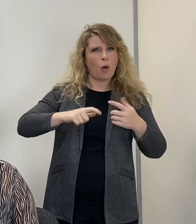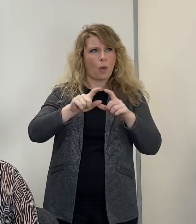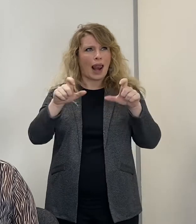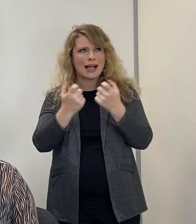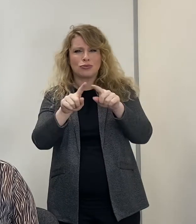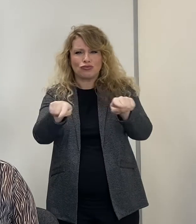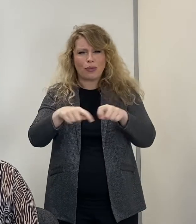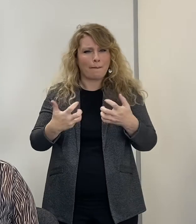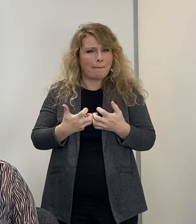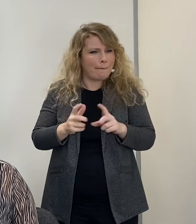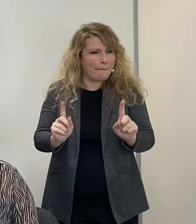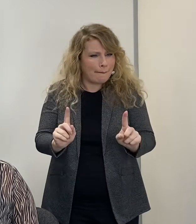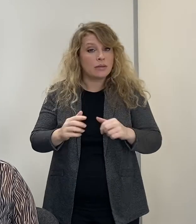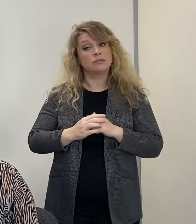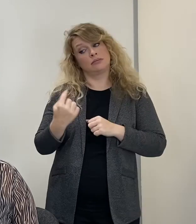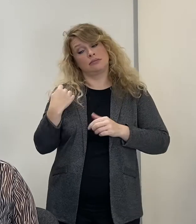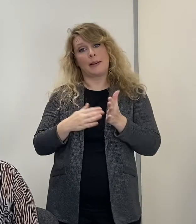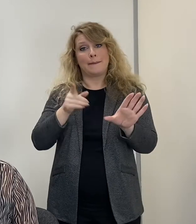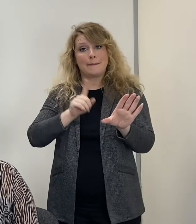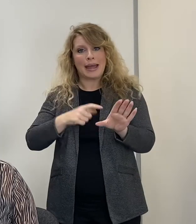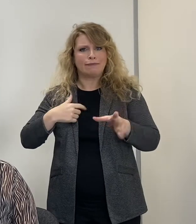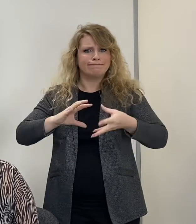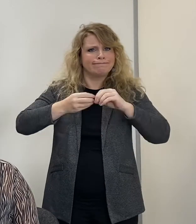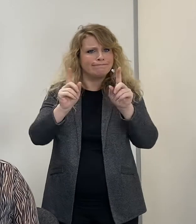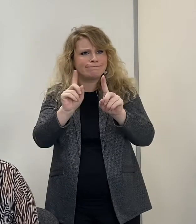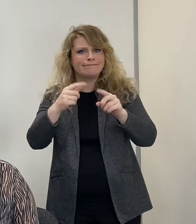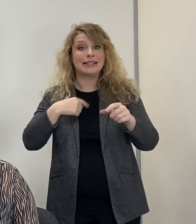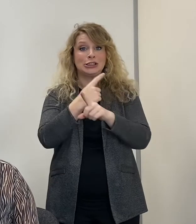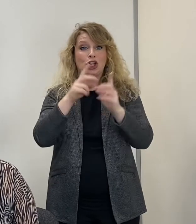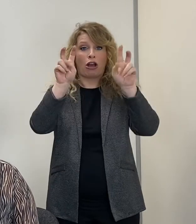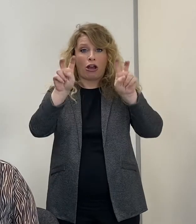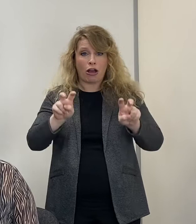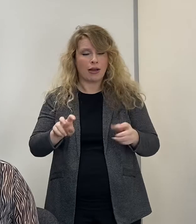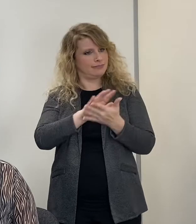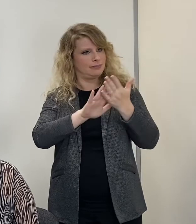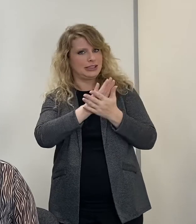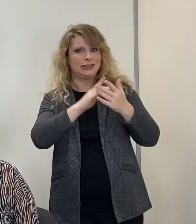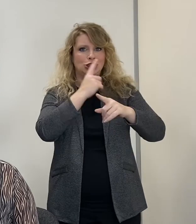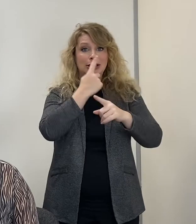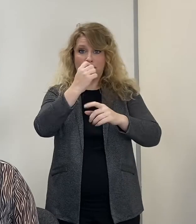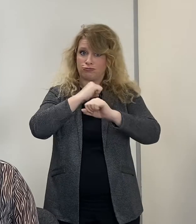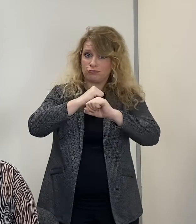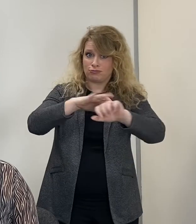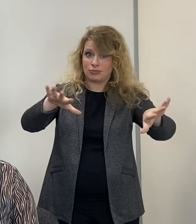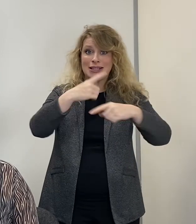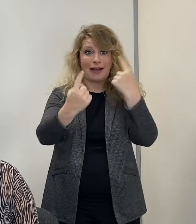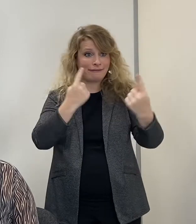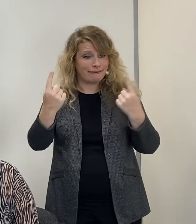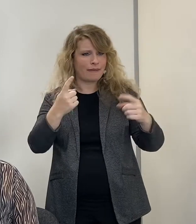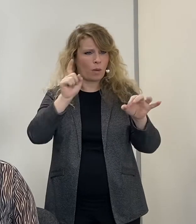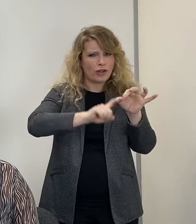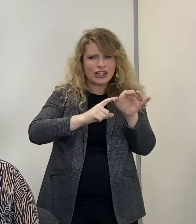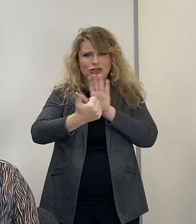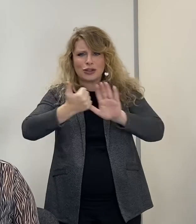In May, we officially launched the teacher directory. As well as giving teachers the opportunity to advertise their qualifications and